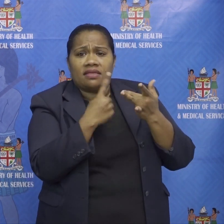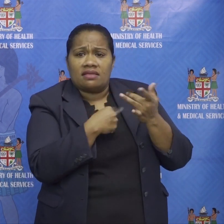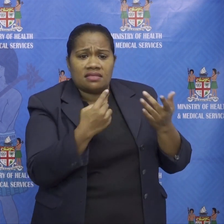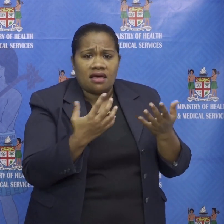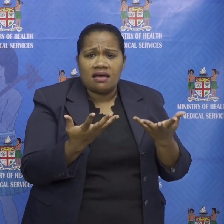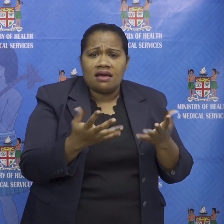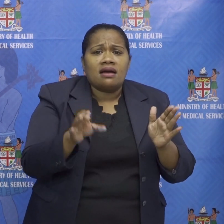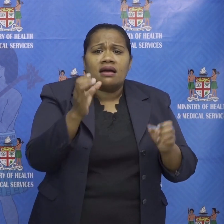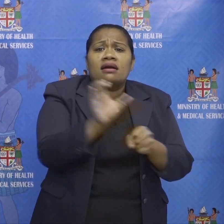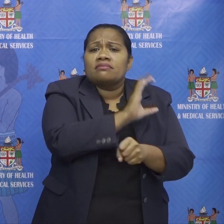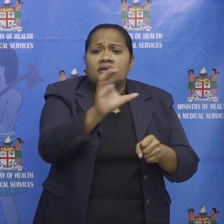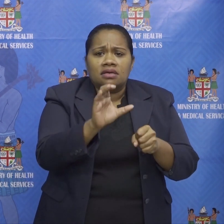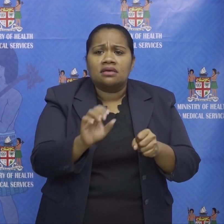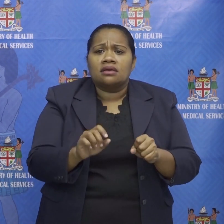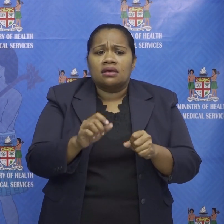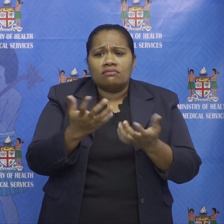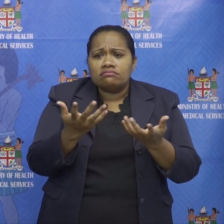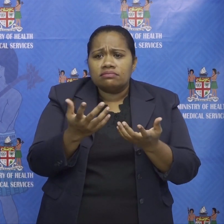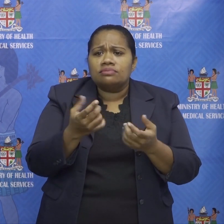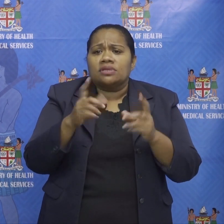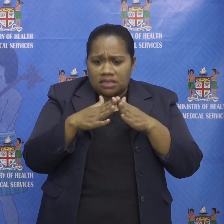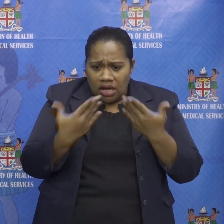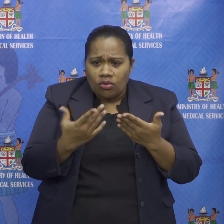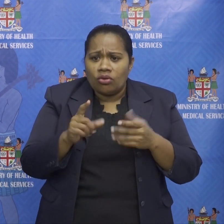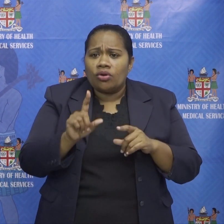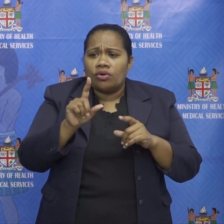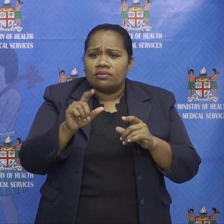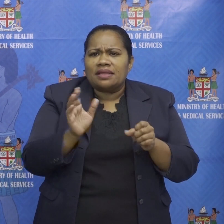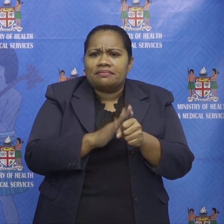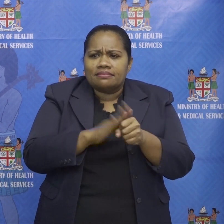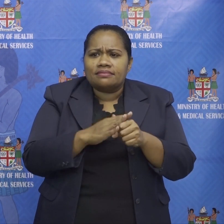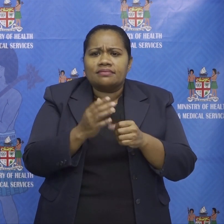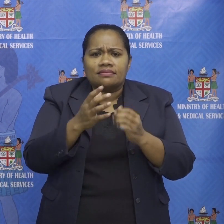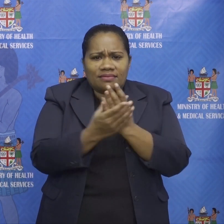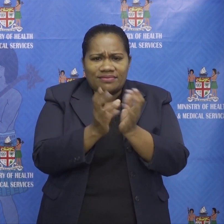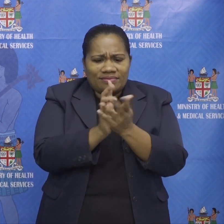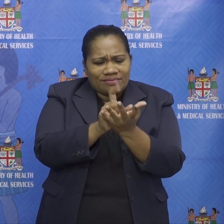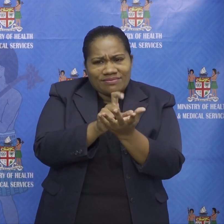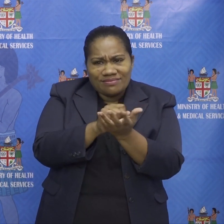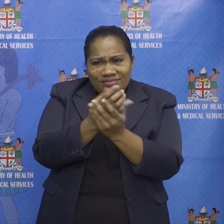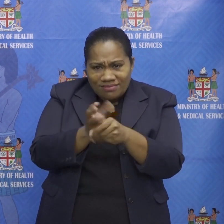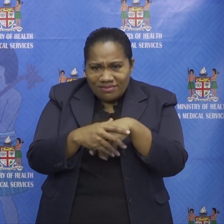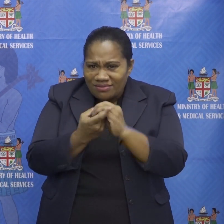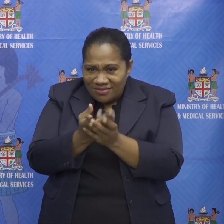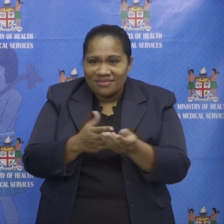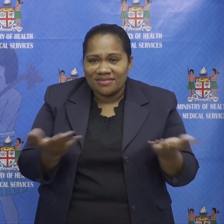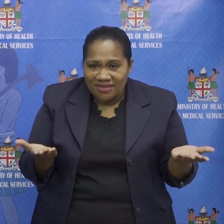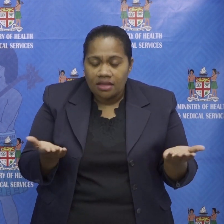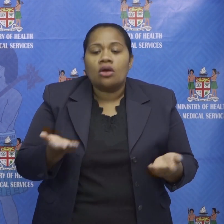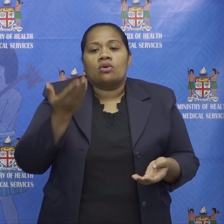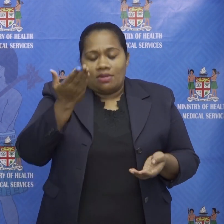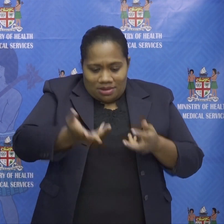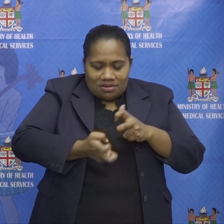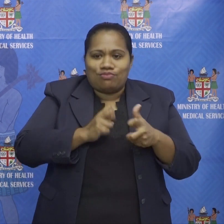sanitizers where did that come from so you see what i'm getting at this is the problem when we try to make everything